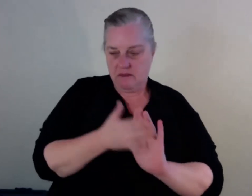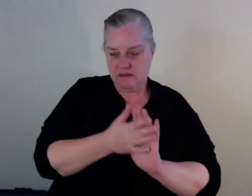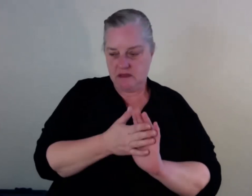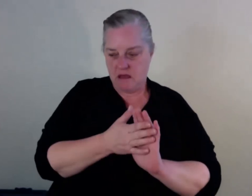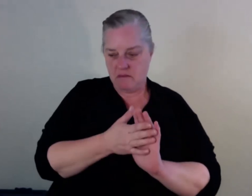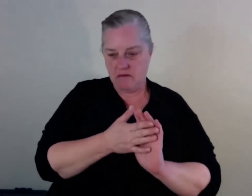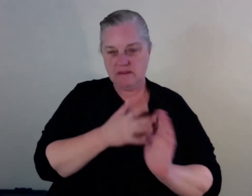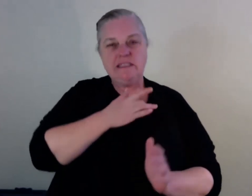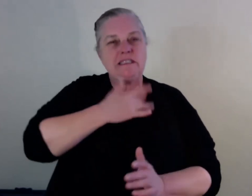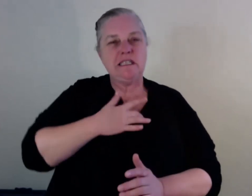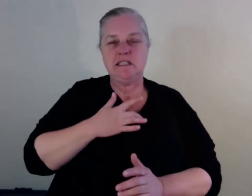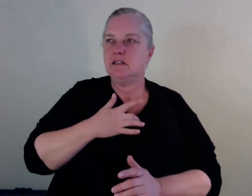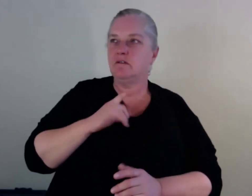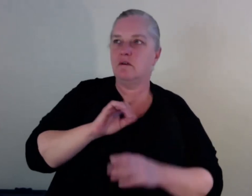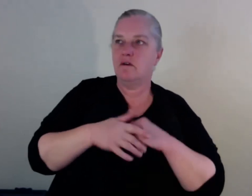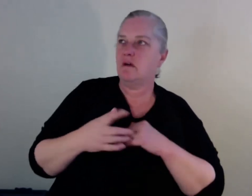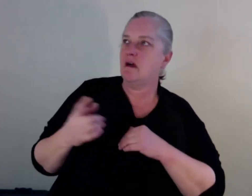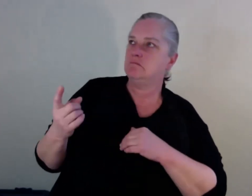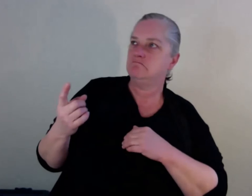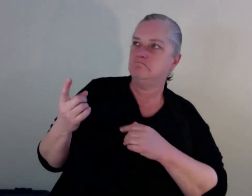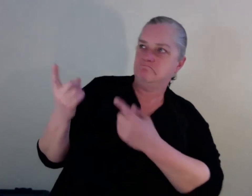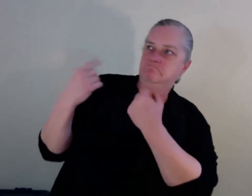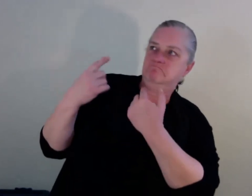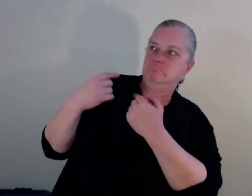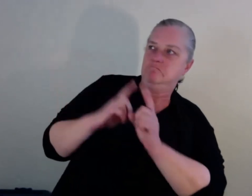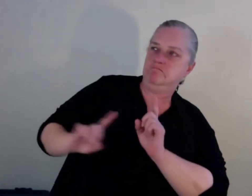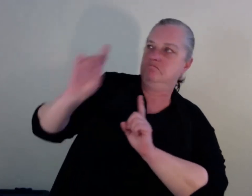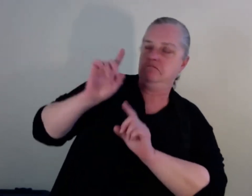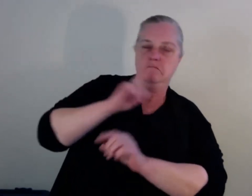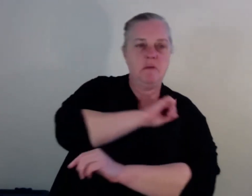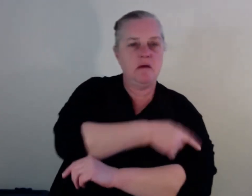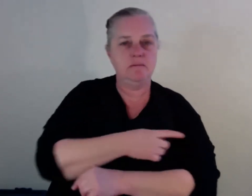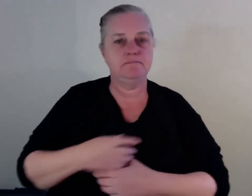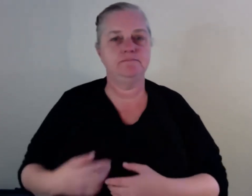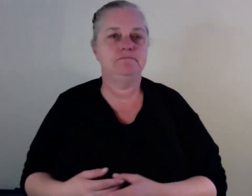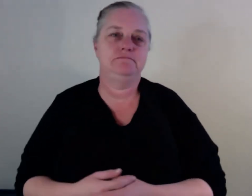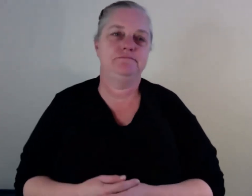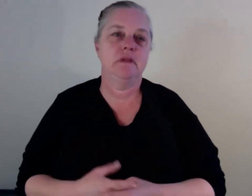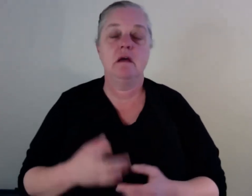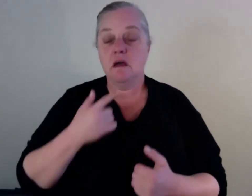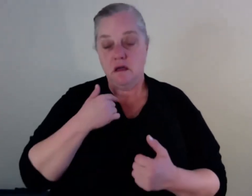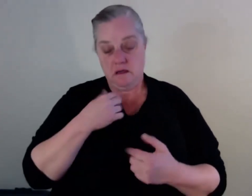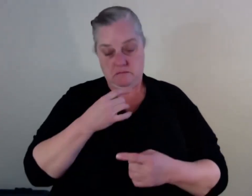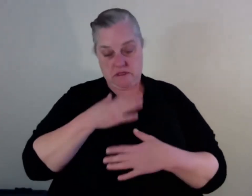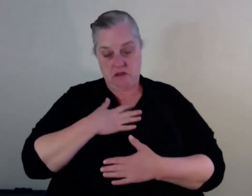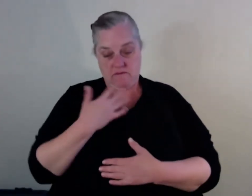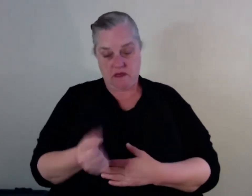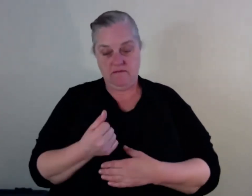I've got a lot of tattoos, and I have to dress so-called appropriately